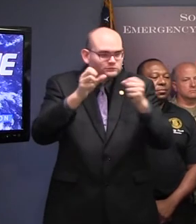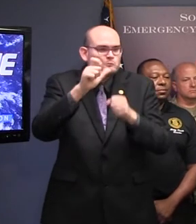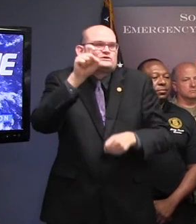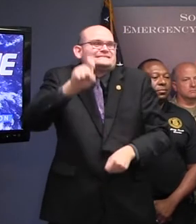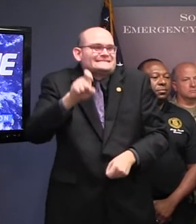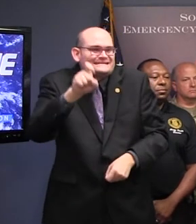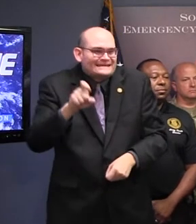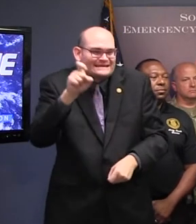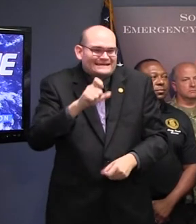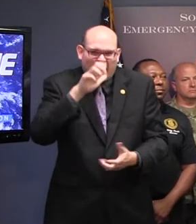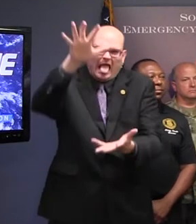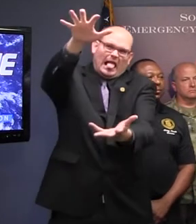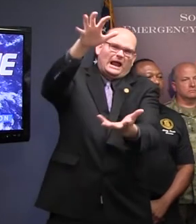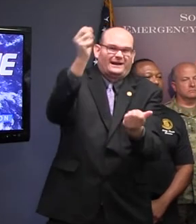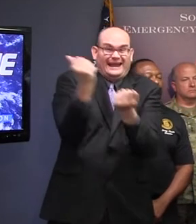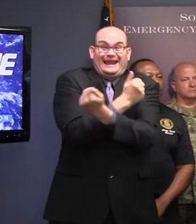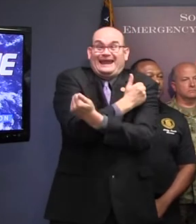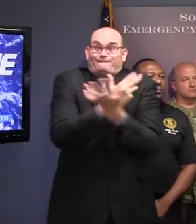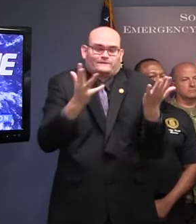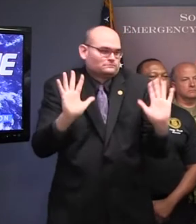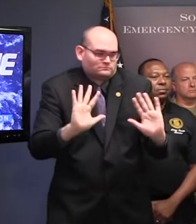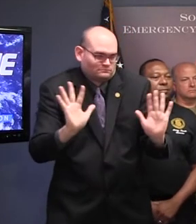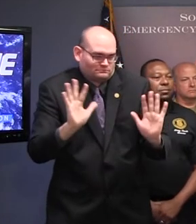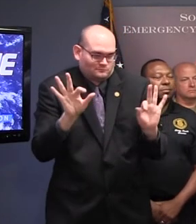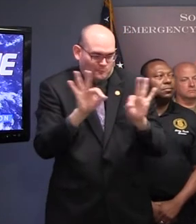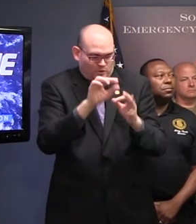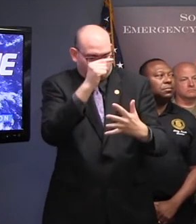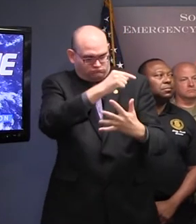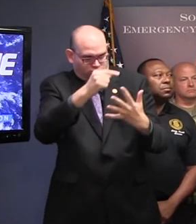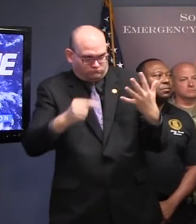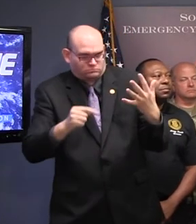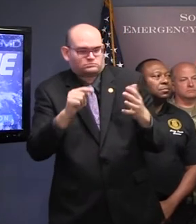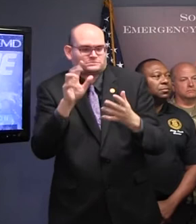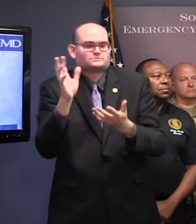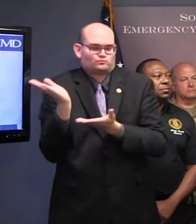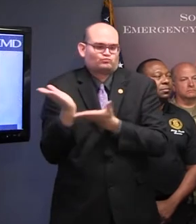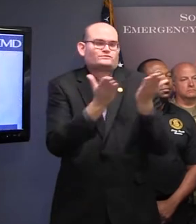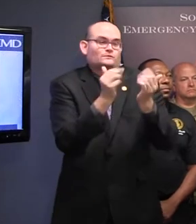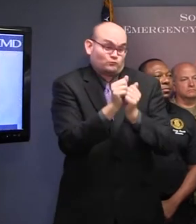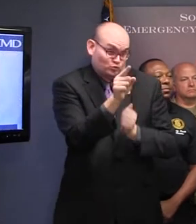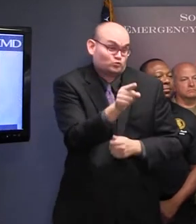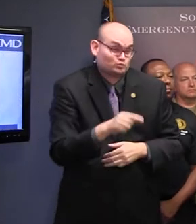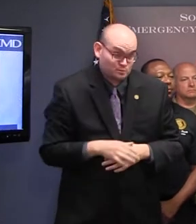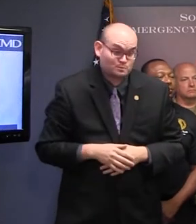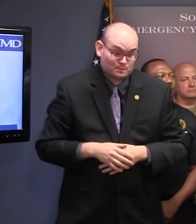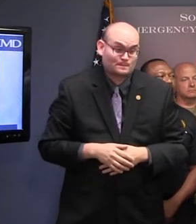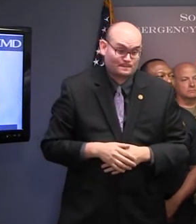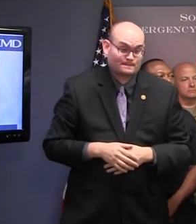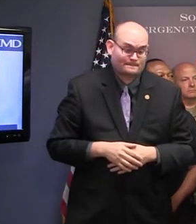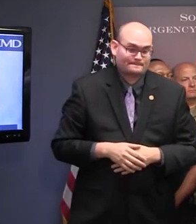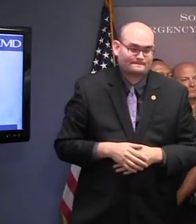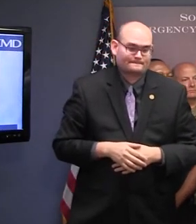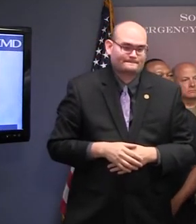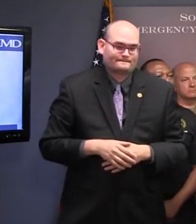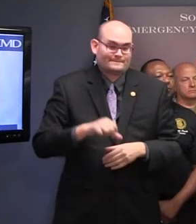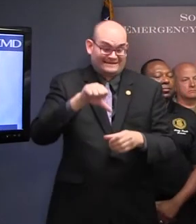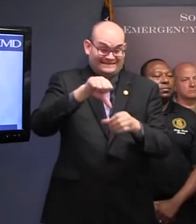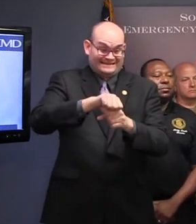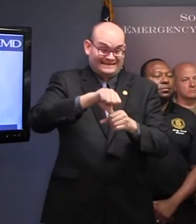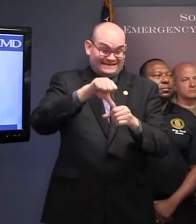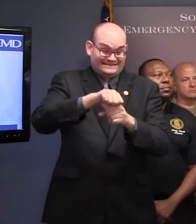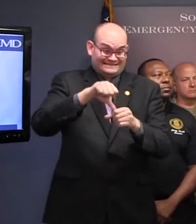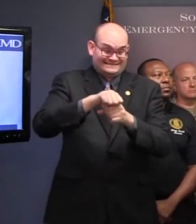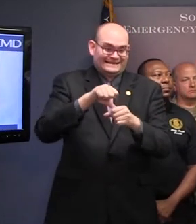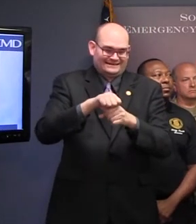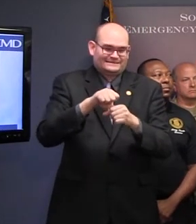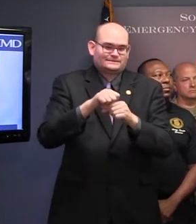We are informed by the Petroleum Association about gas supply. There may be some spot shortages,